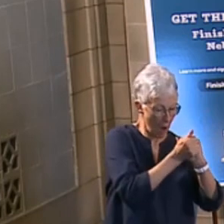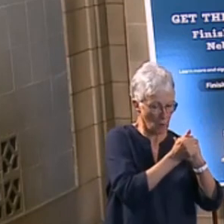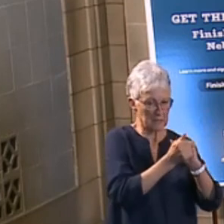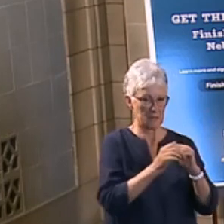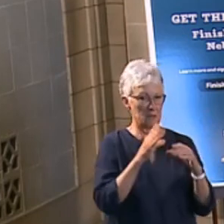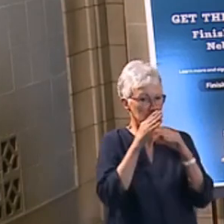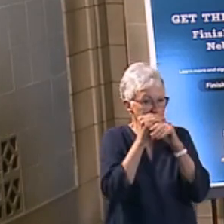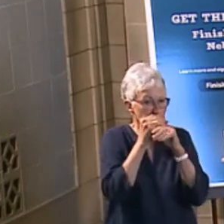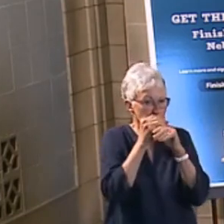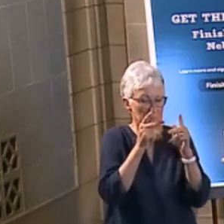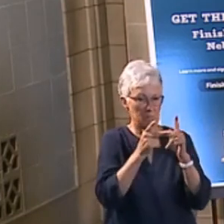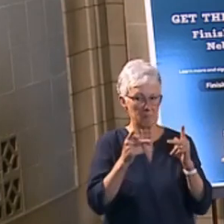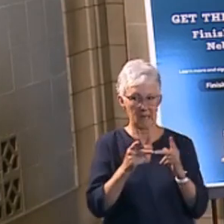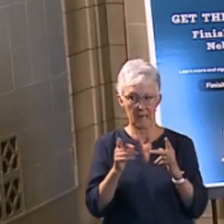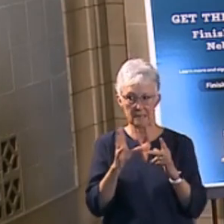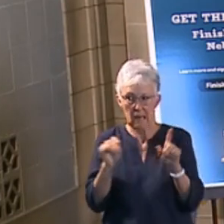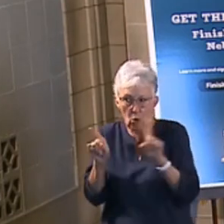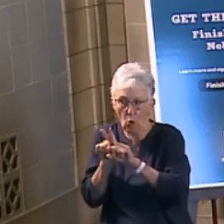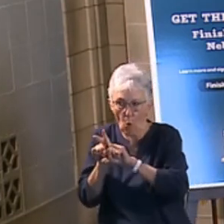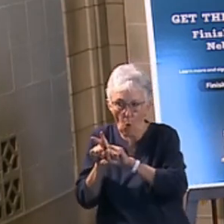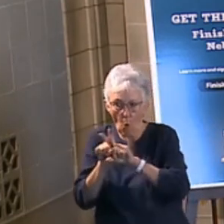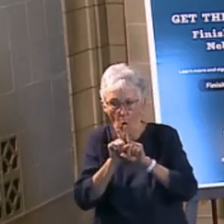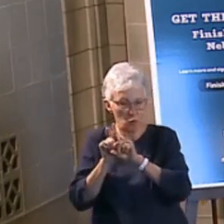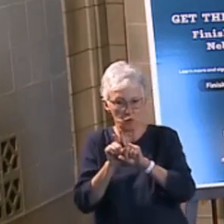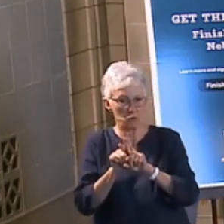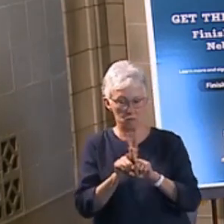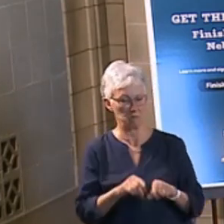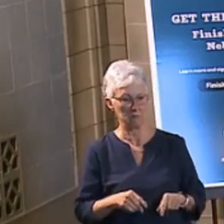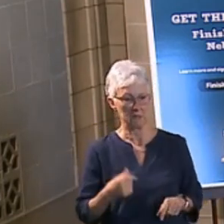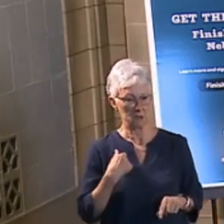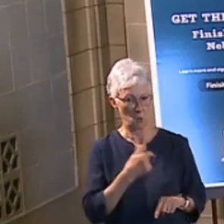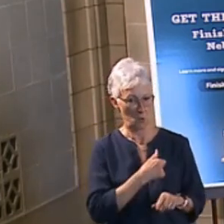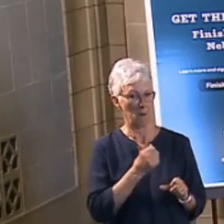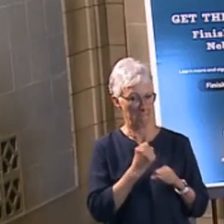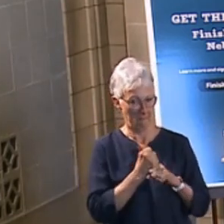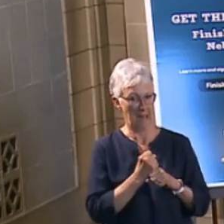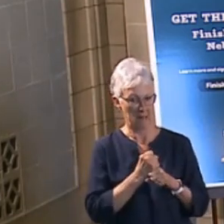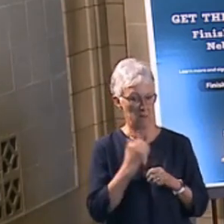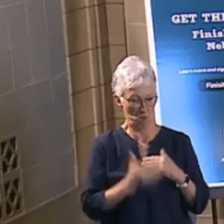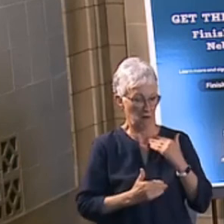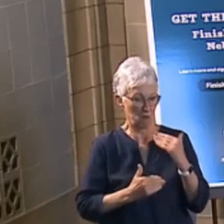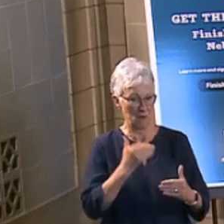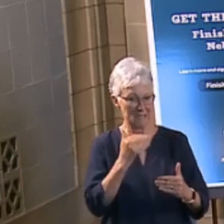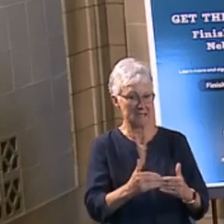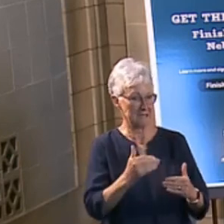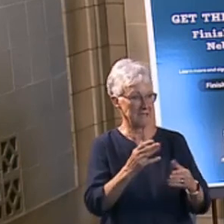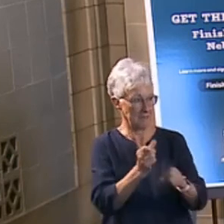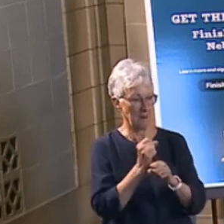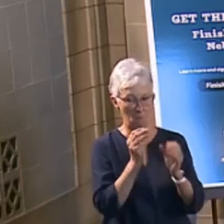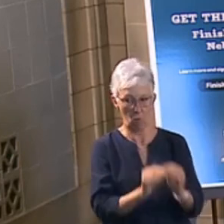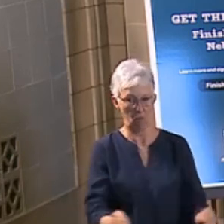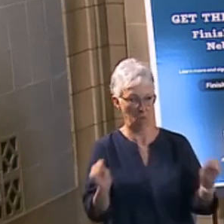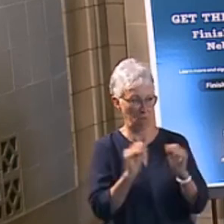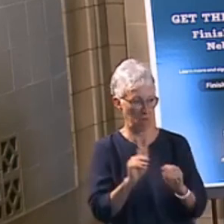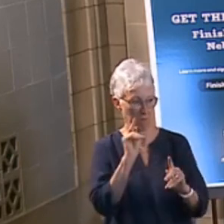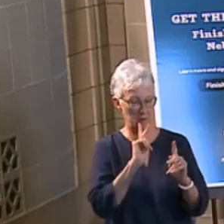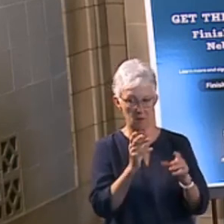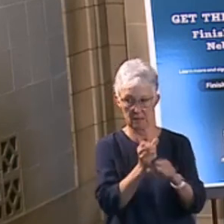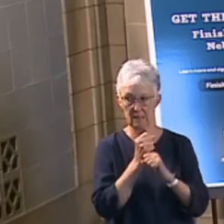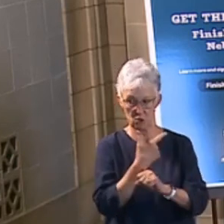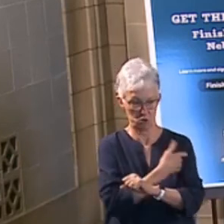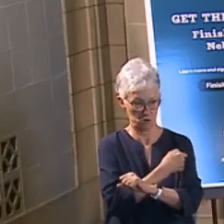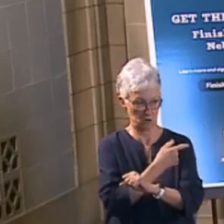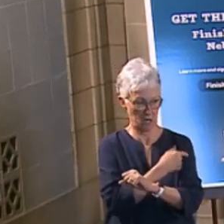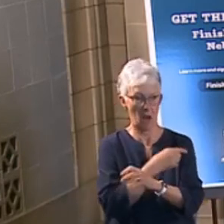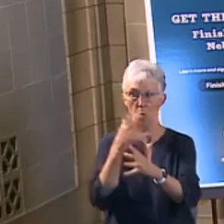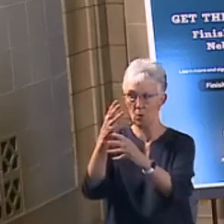close contact. This is how the virus spreads. So even though we're making great progress in getting people vaccinated, we want people to continue to get vaccinated. We're seeing more vaccine coming into the state.